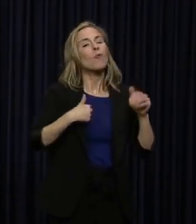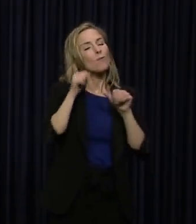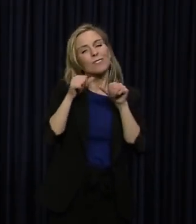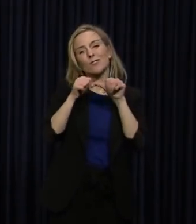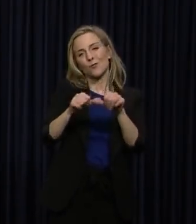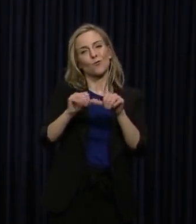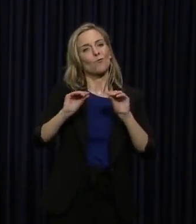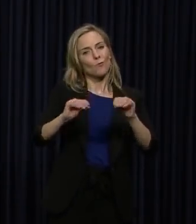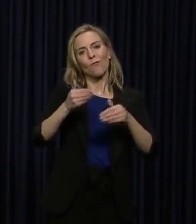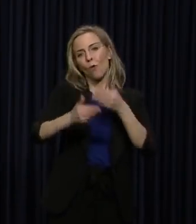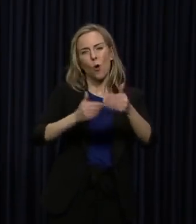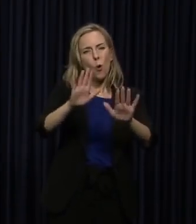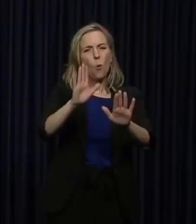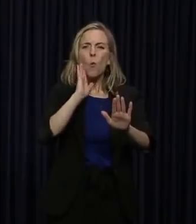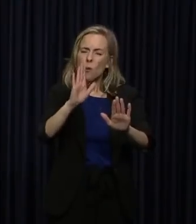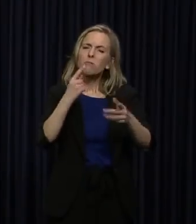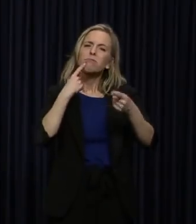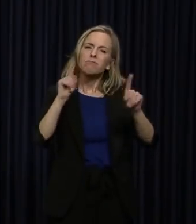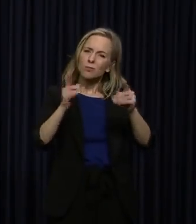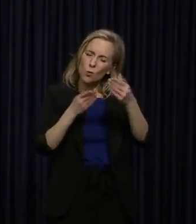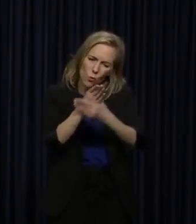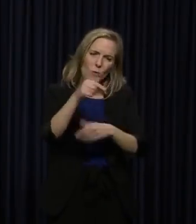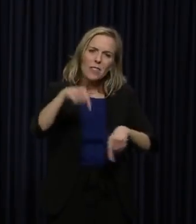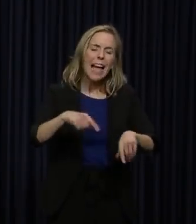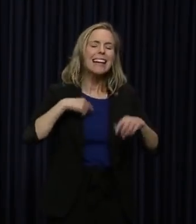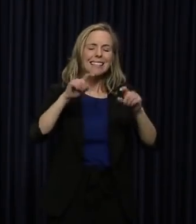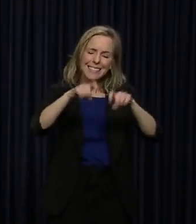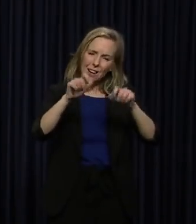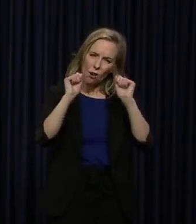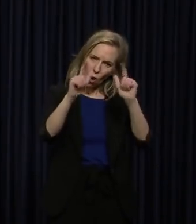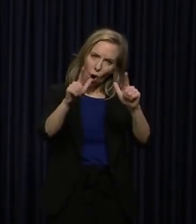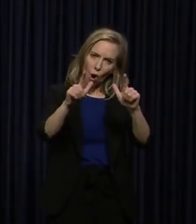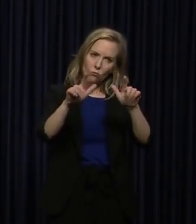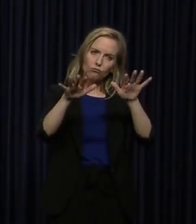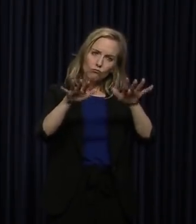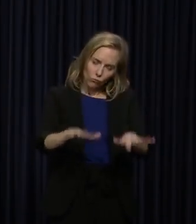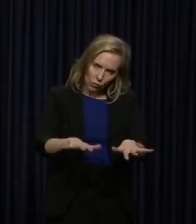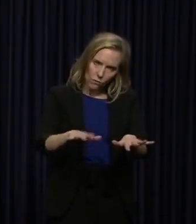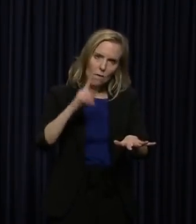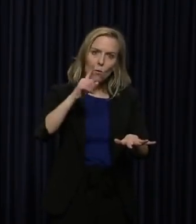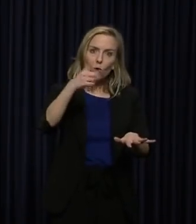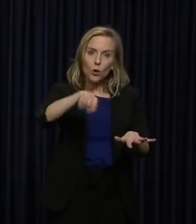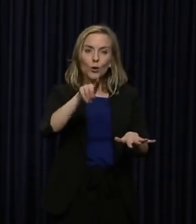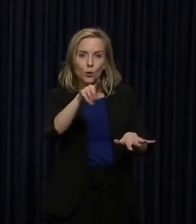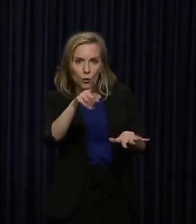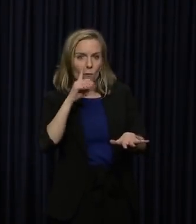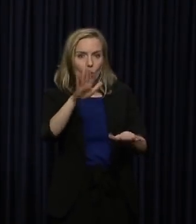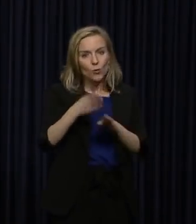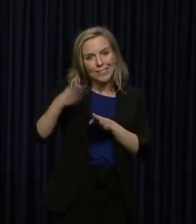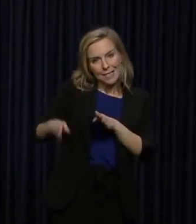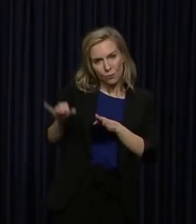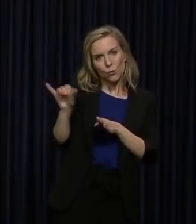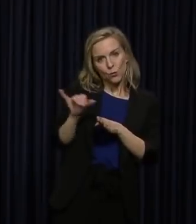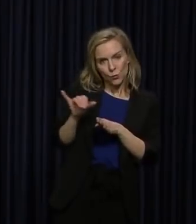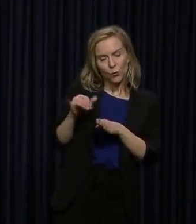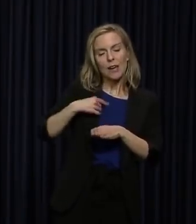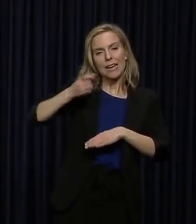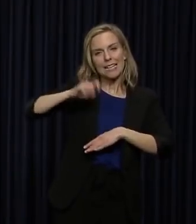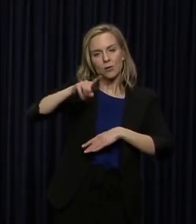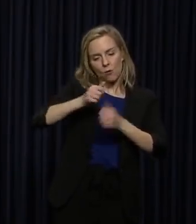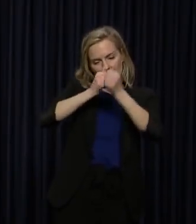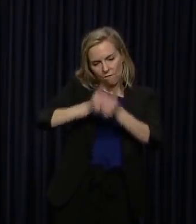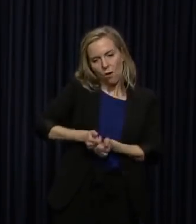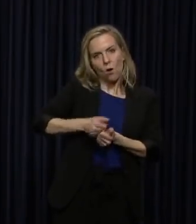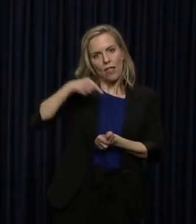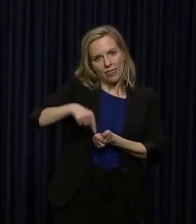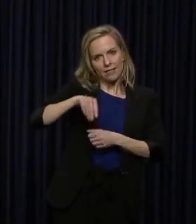Again, we are going to make it through. I need everybody to remain calm for you, for your neighbors, but I need you